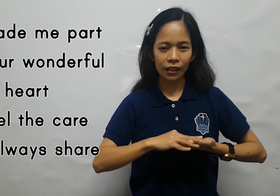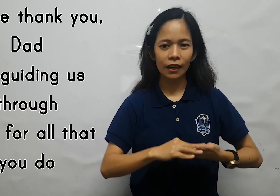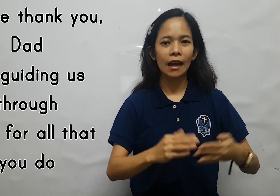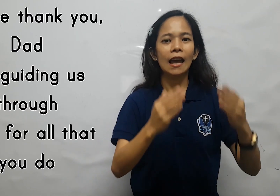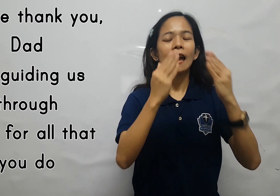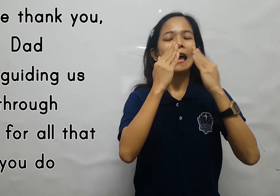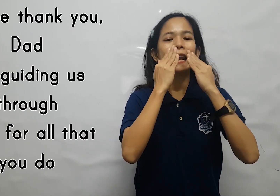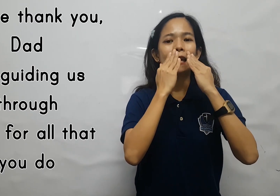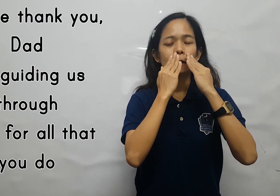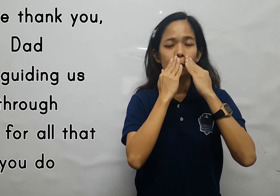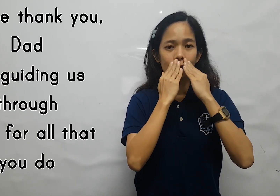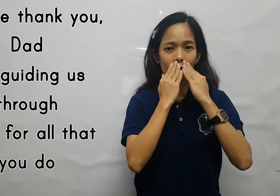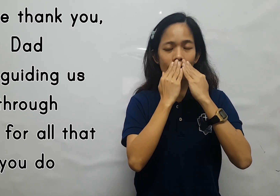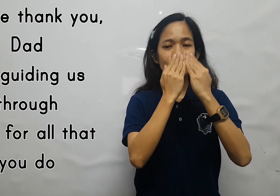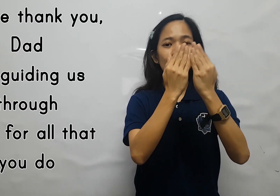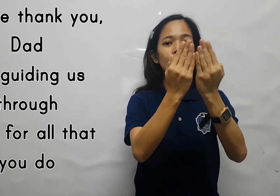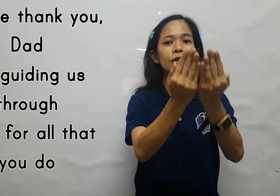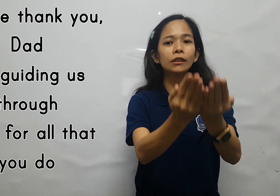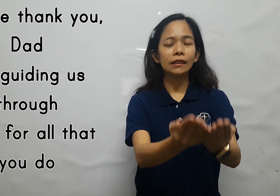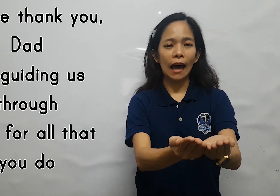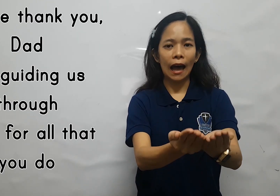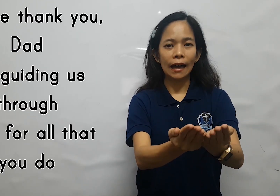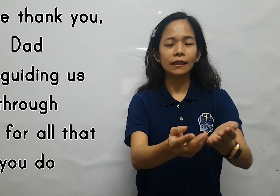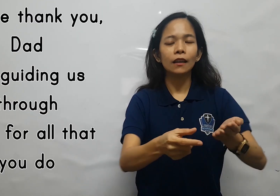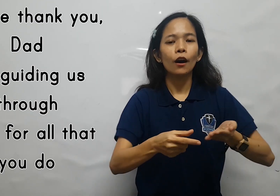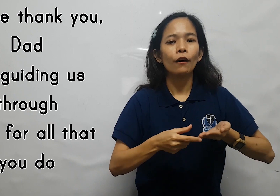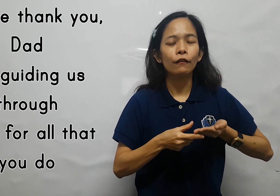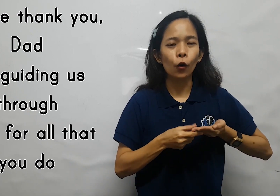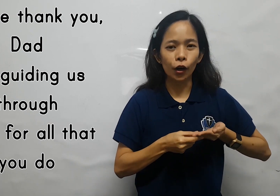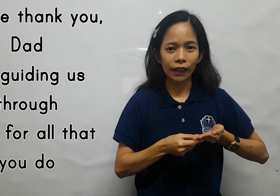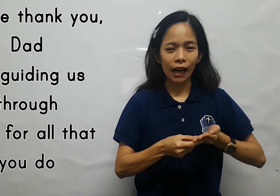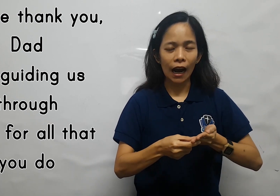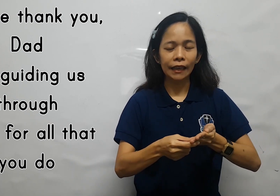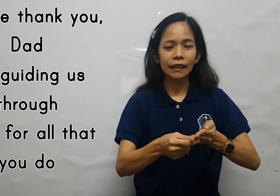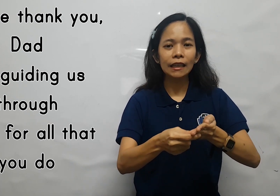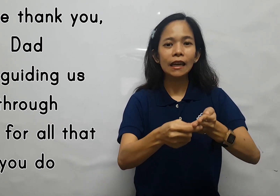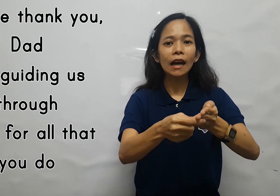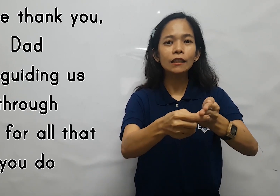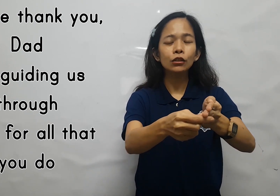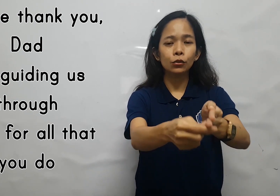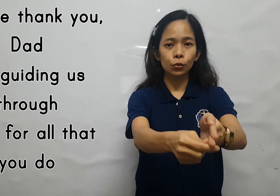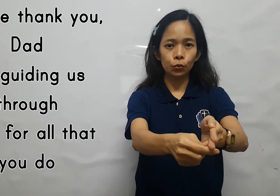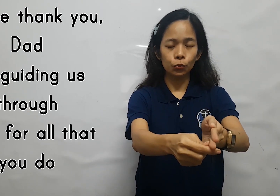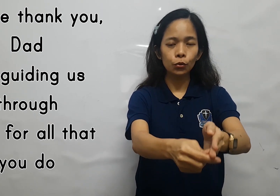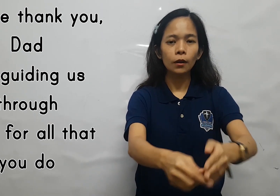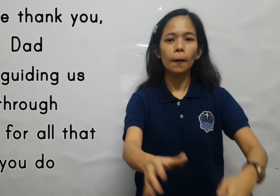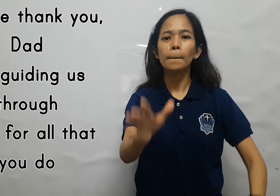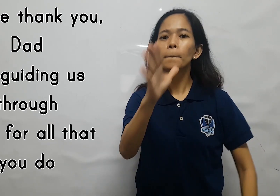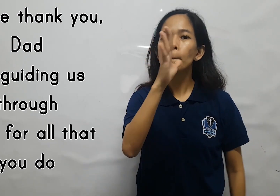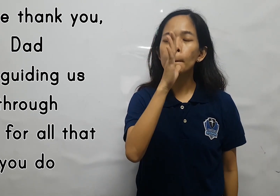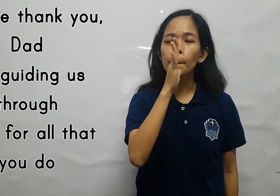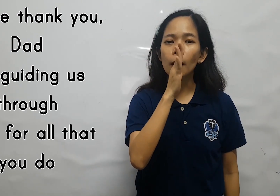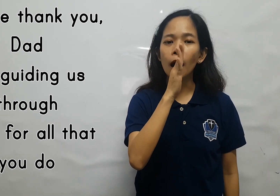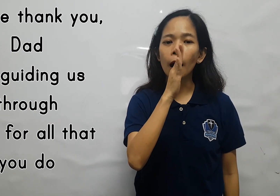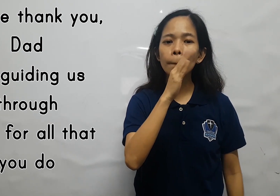Let me thank you, Dad, for guiding us through, Mom,